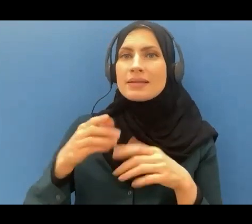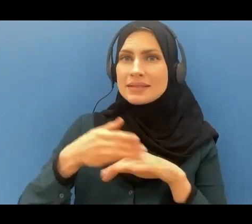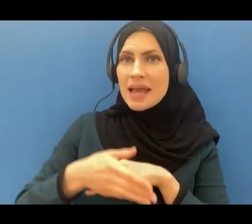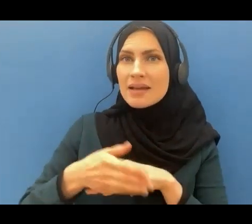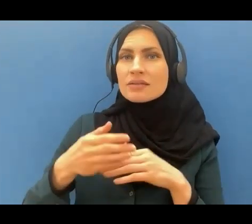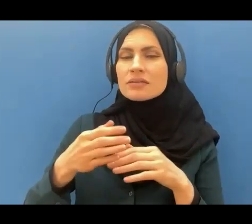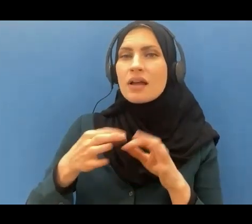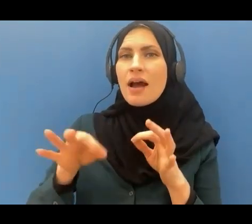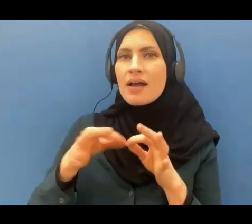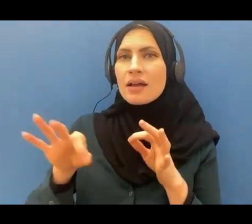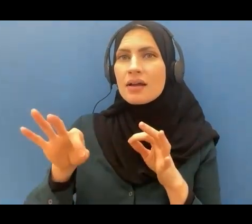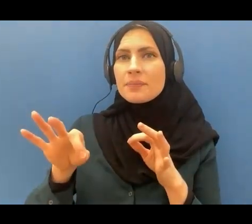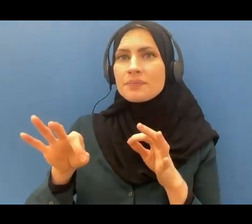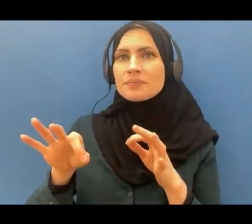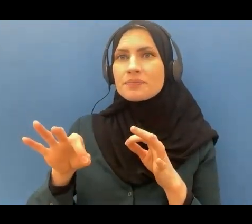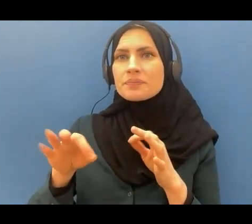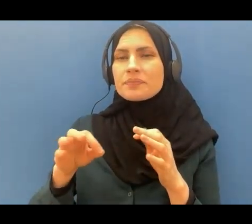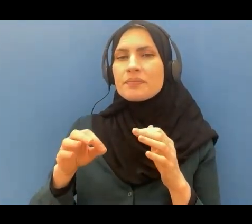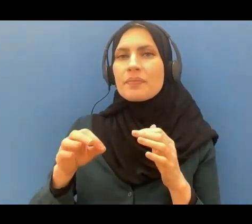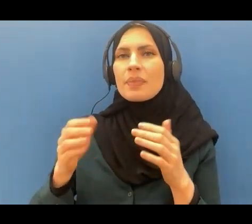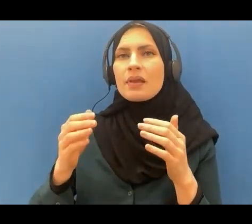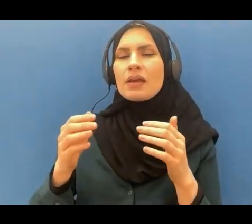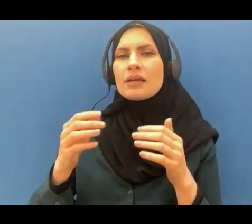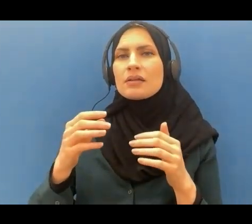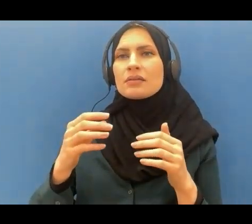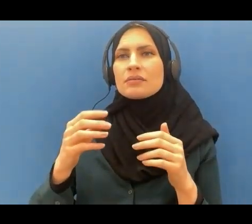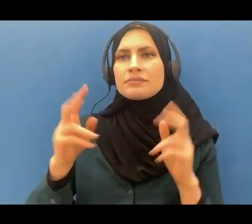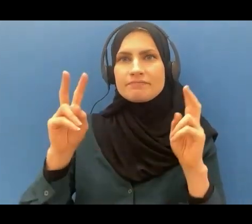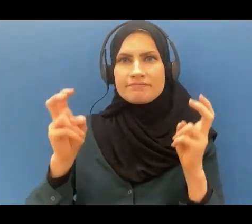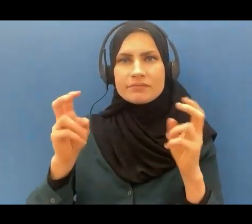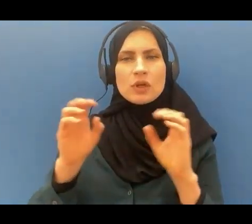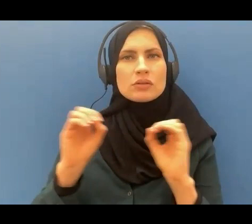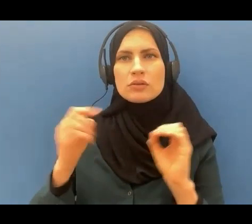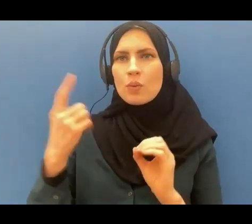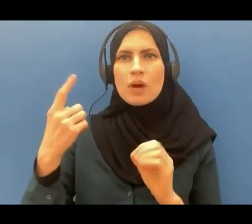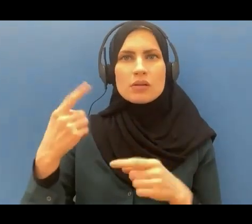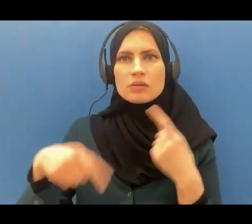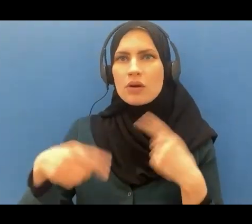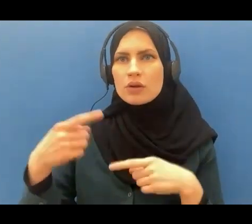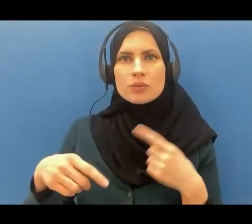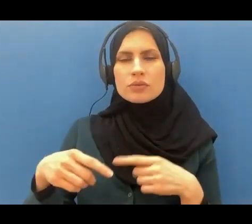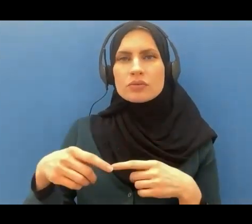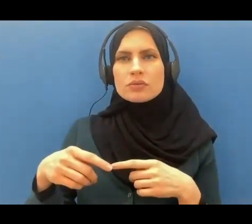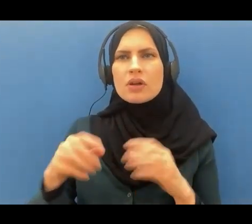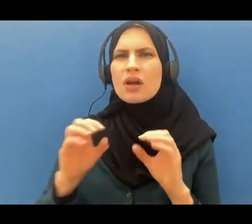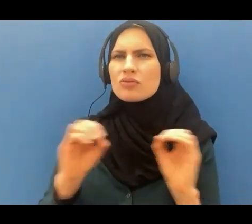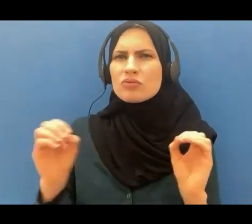that no one disputes or argues about the evidence the